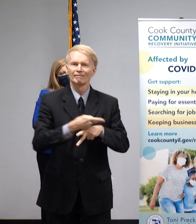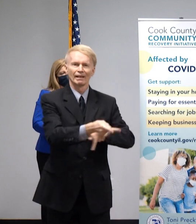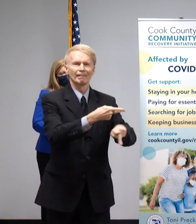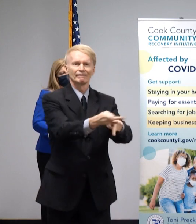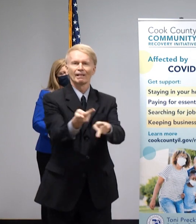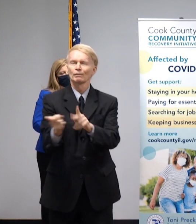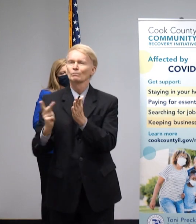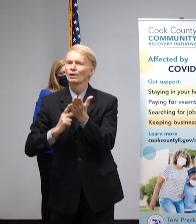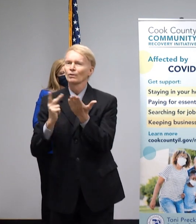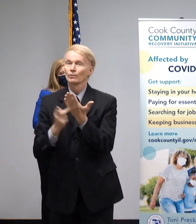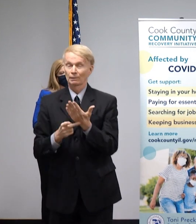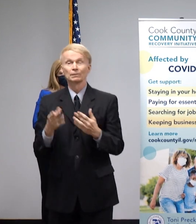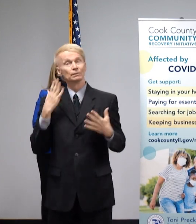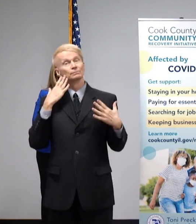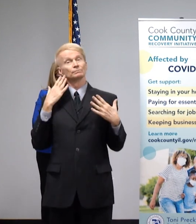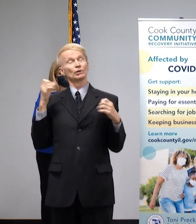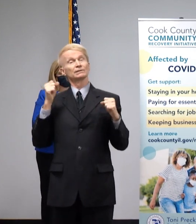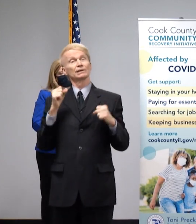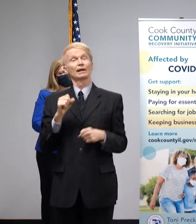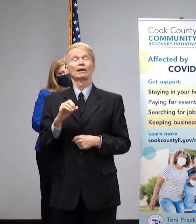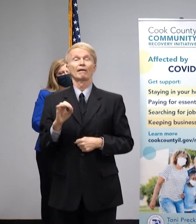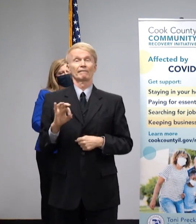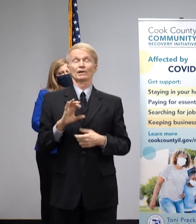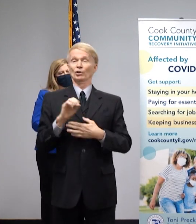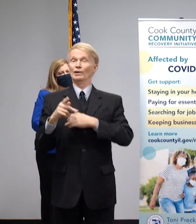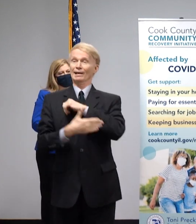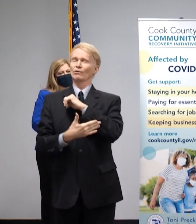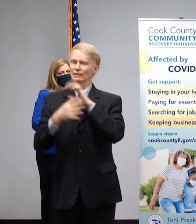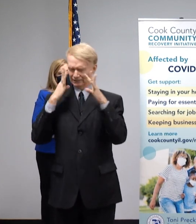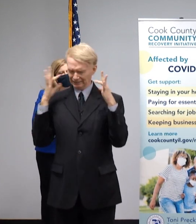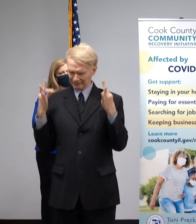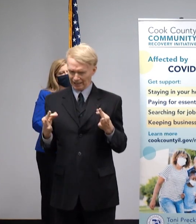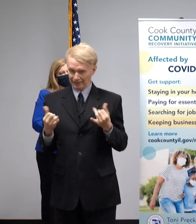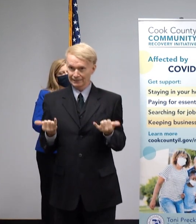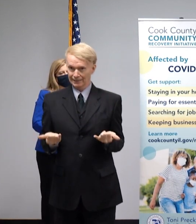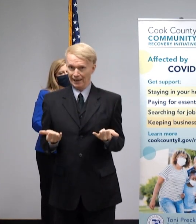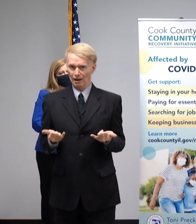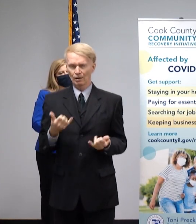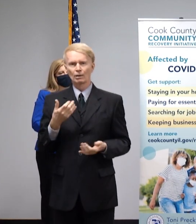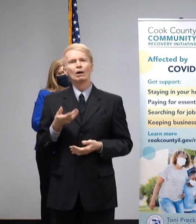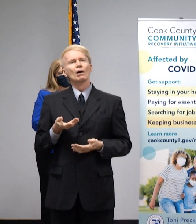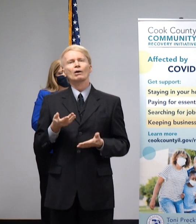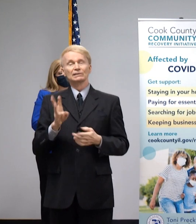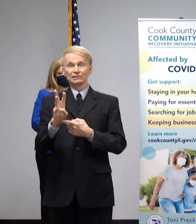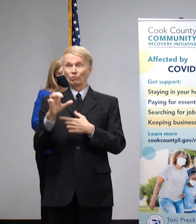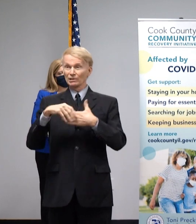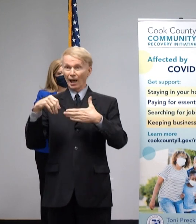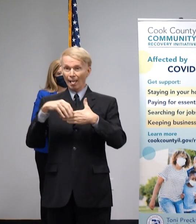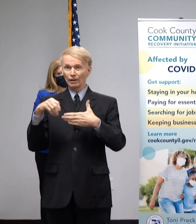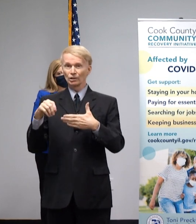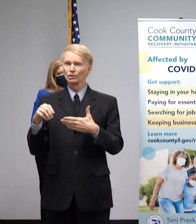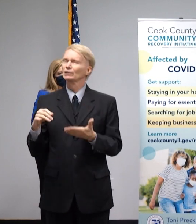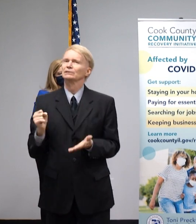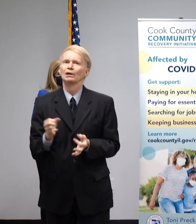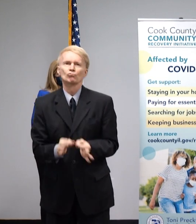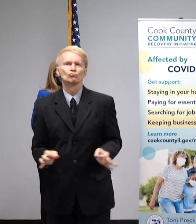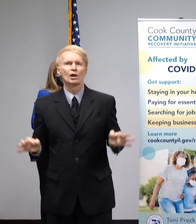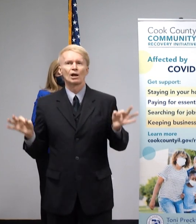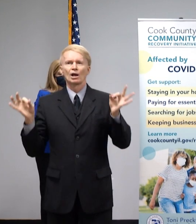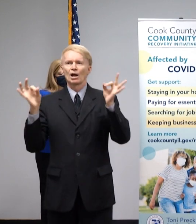President's team decided that it was more than symbolic to make this a $600 investment. It was necessary and it was critical.